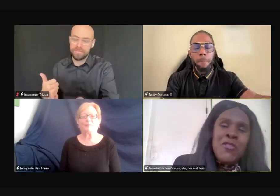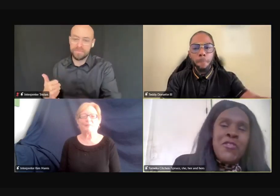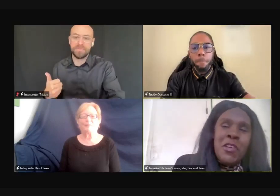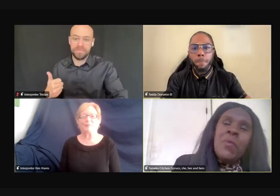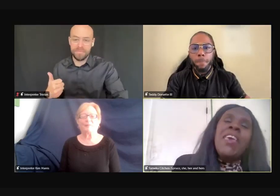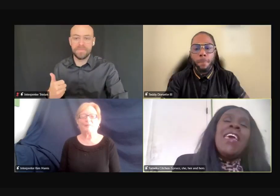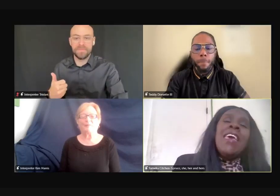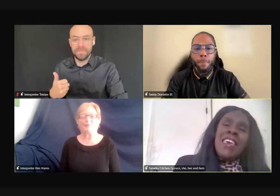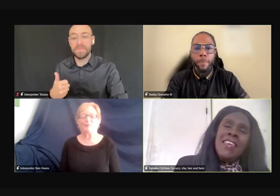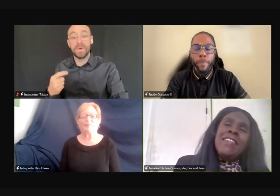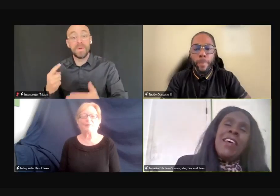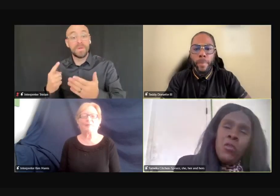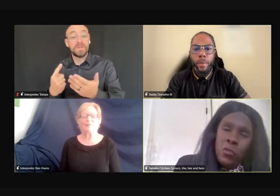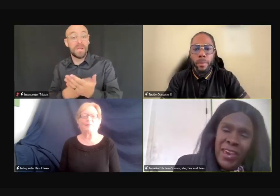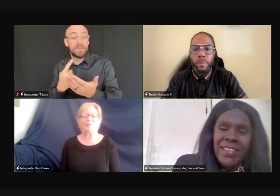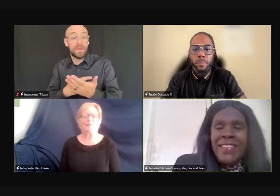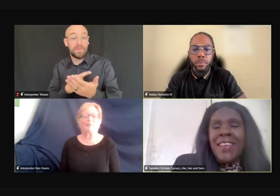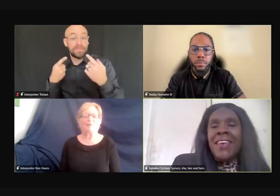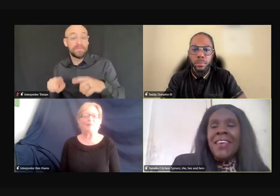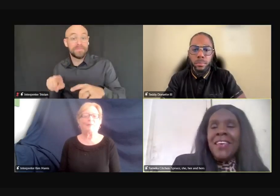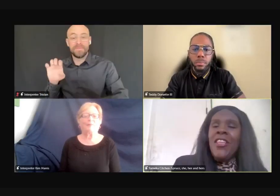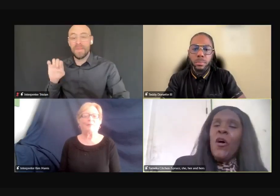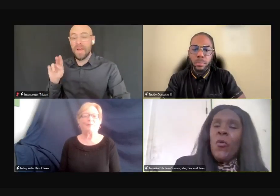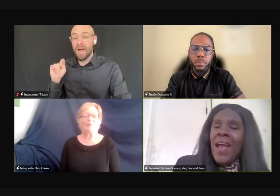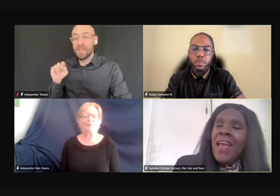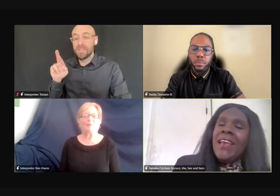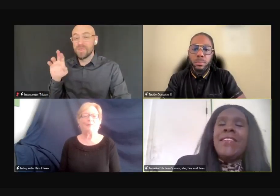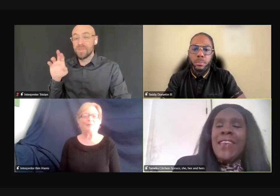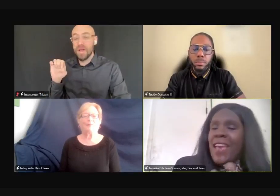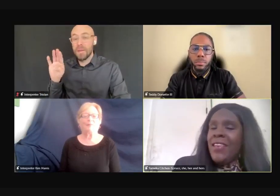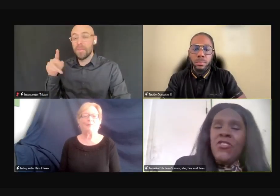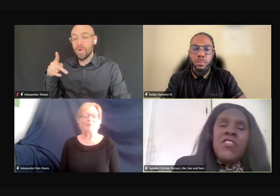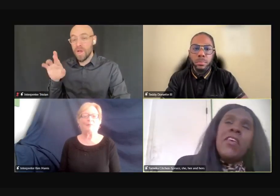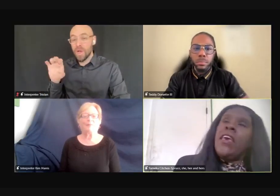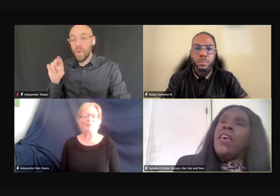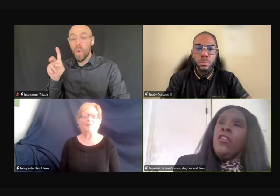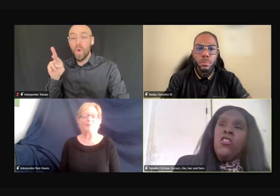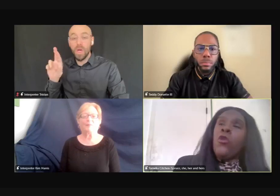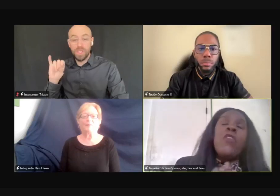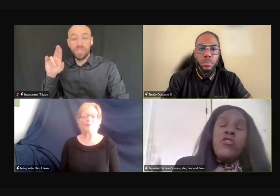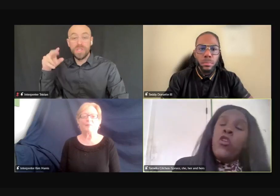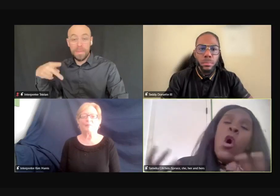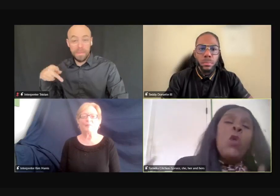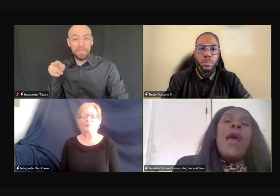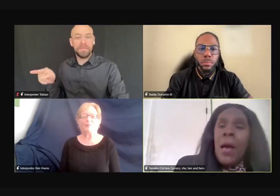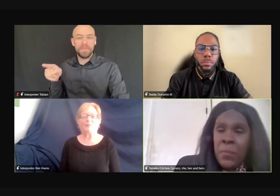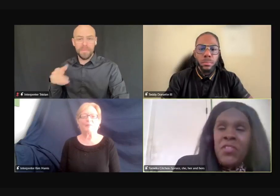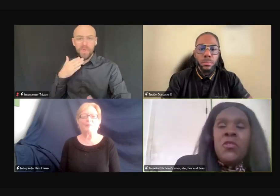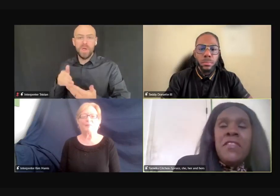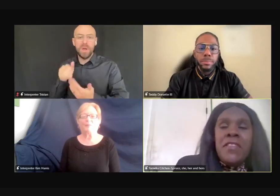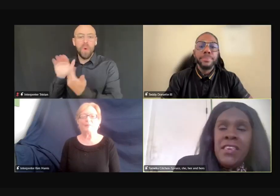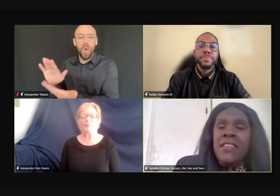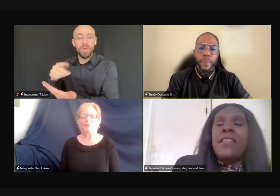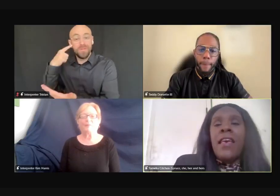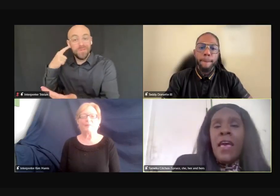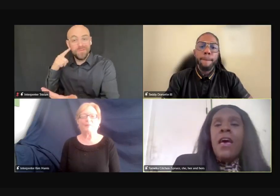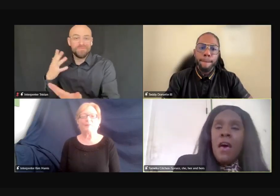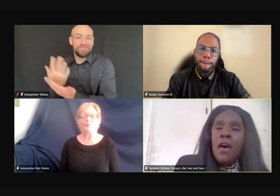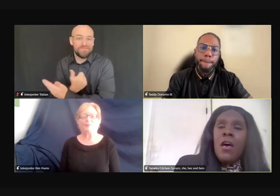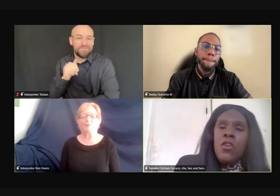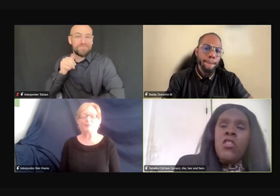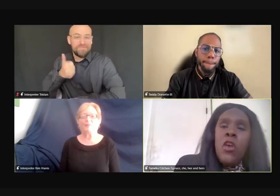entrepreneurship is a great, you know, way to kind of just, you know, create your own opportunities,